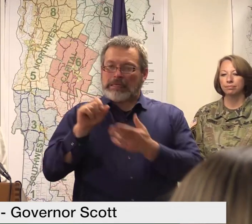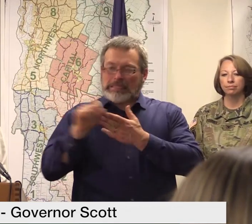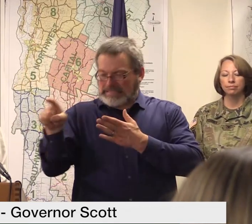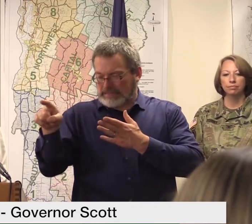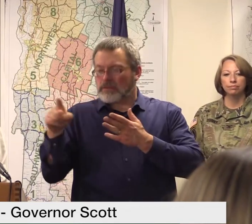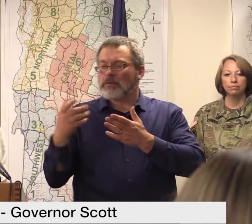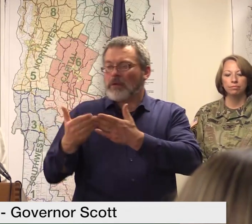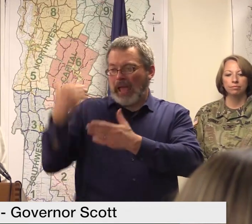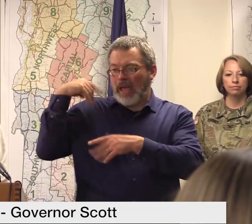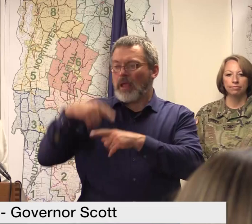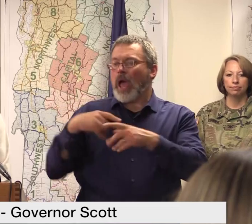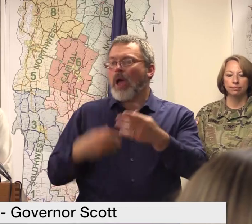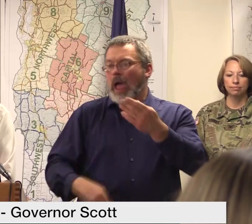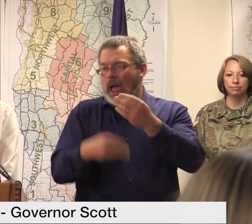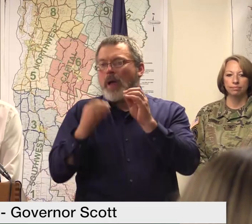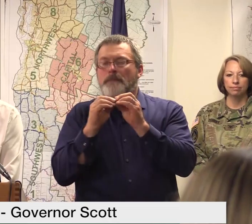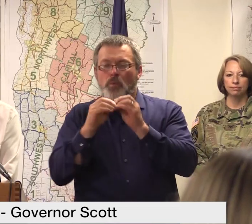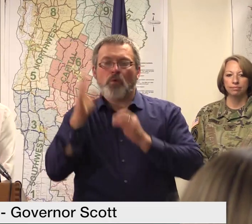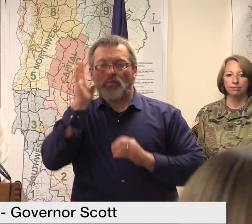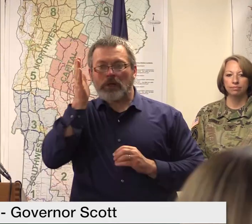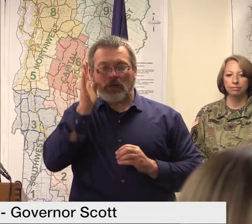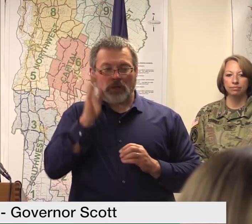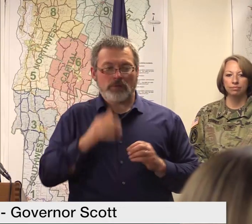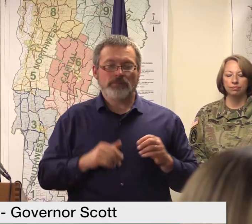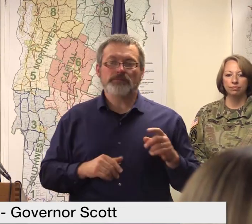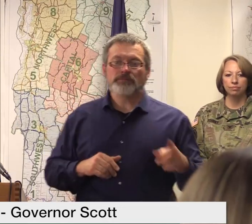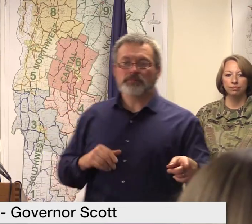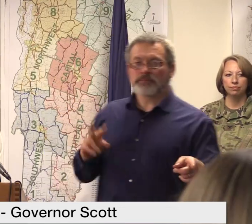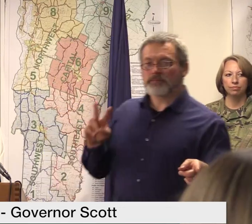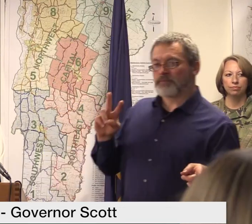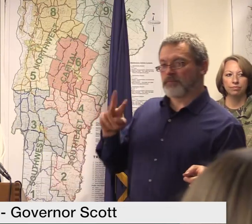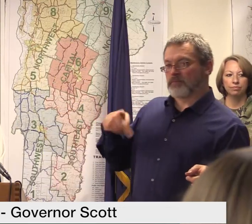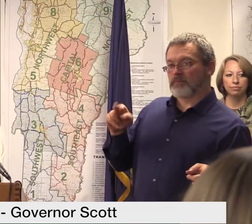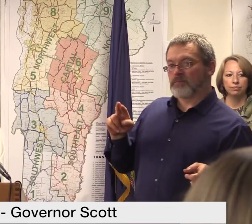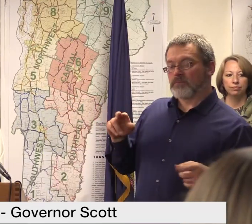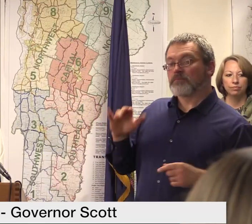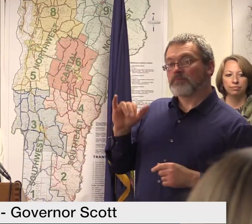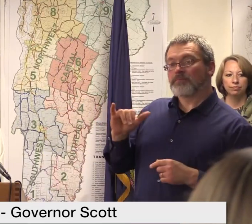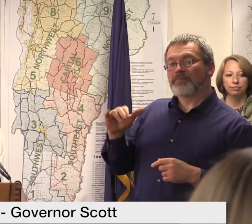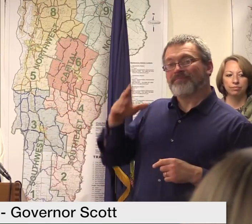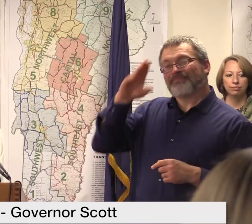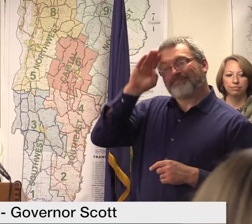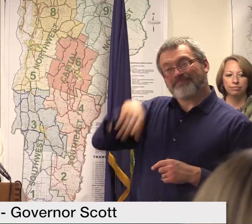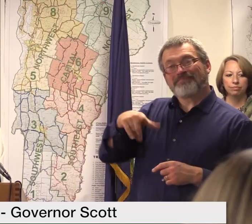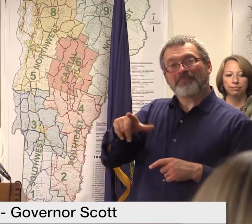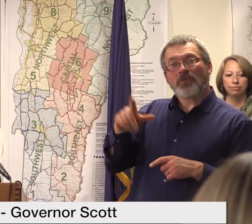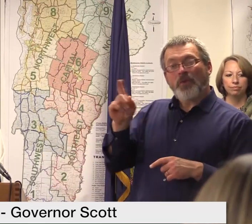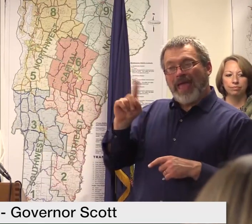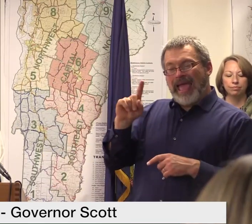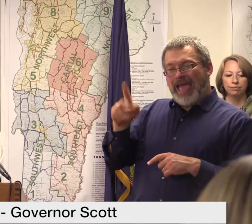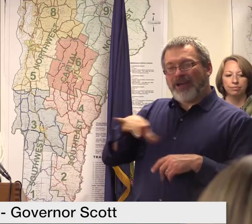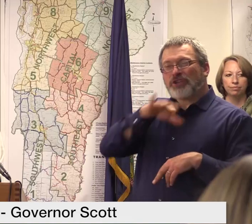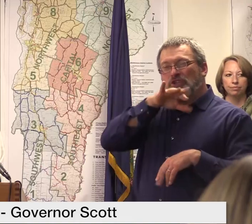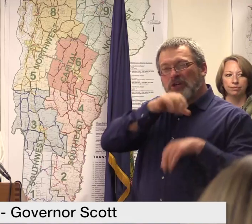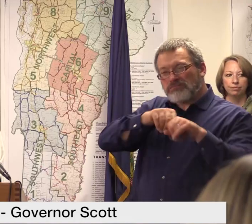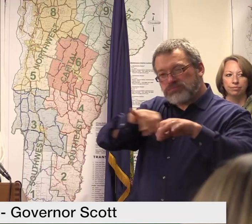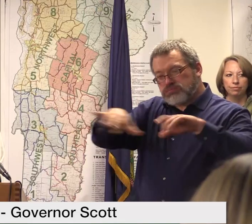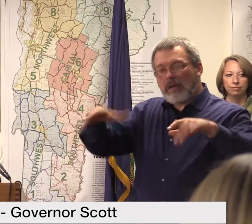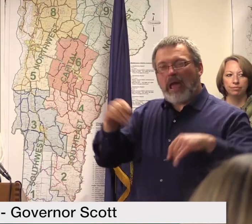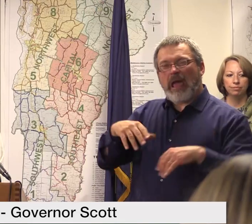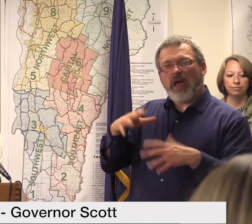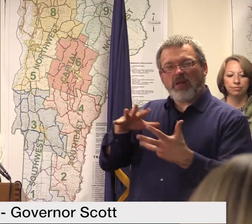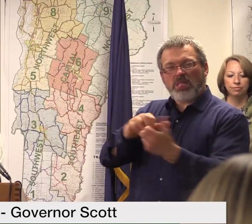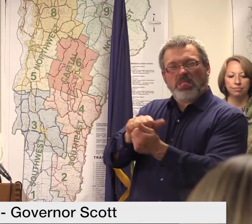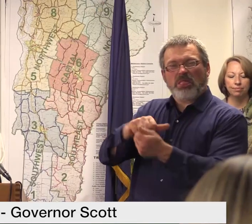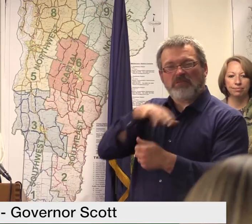governor there's there were some people in there all the debris in downtown roncoyne and downtown barry and i'm sure many other communities around the state wondering